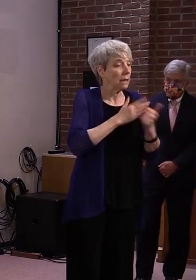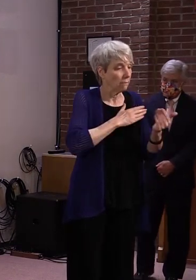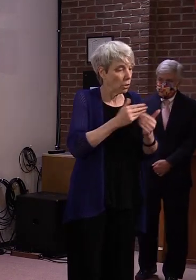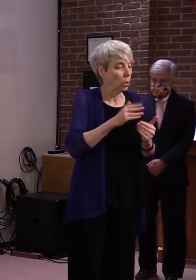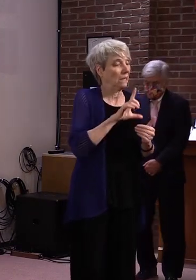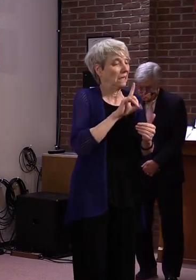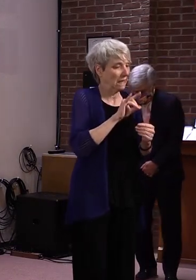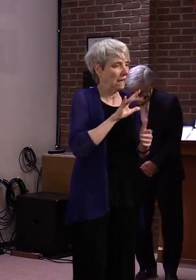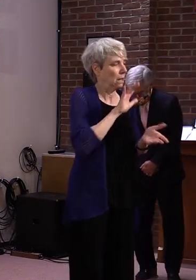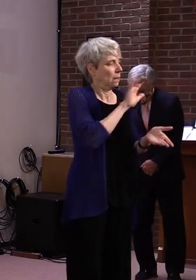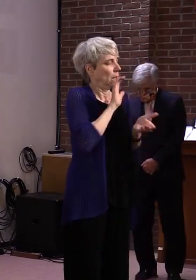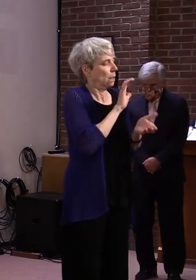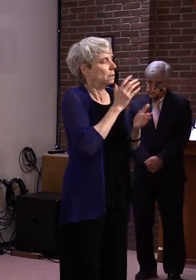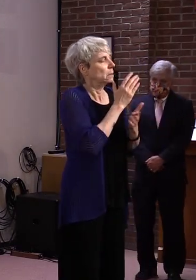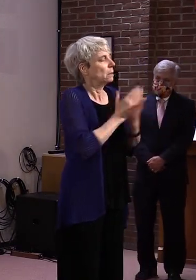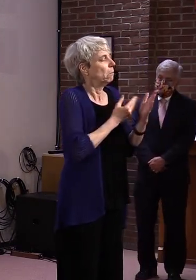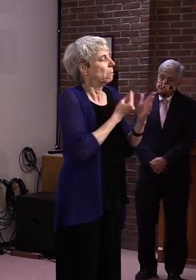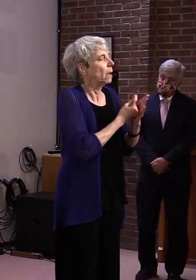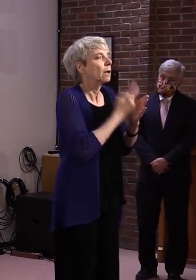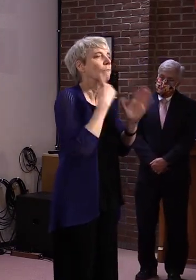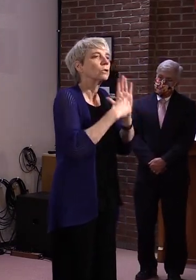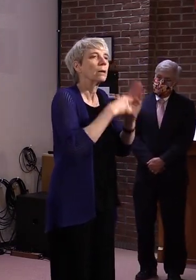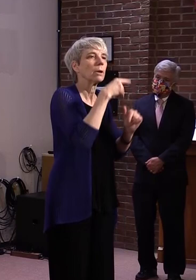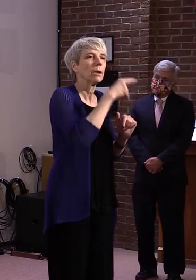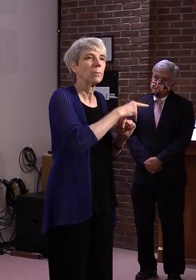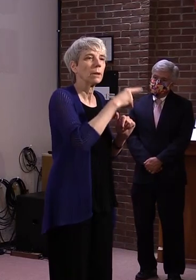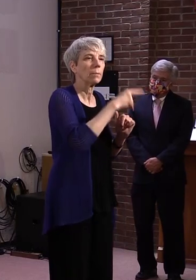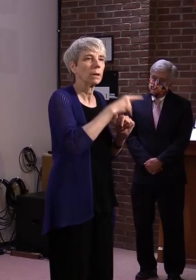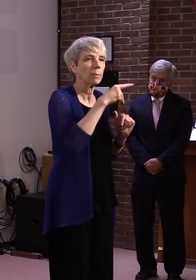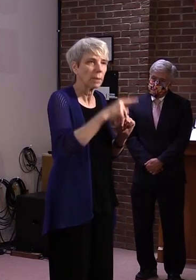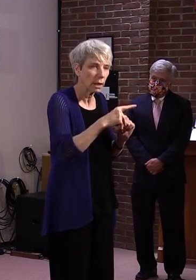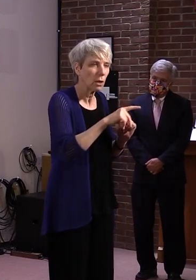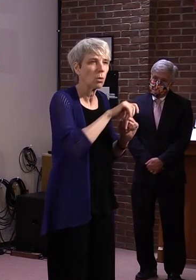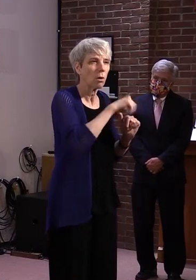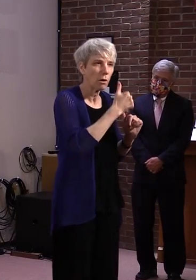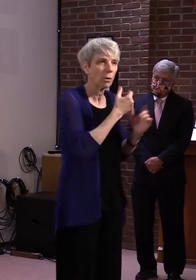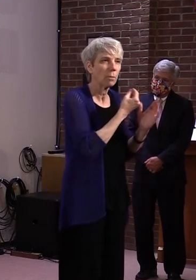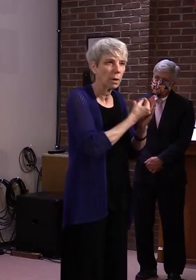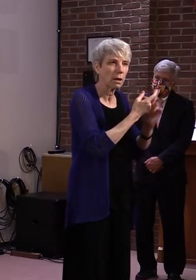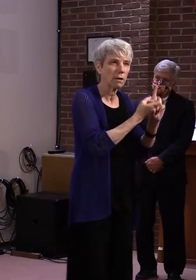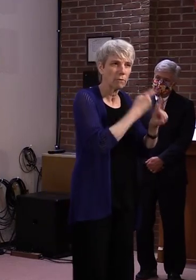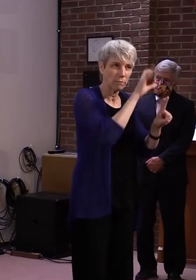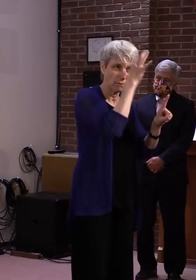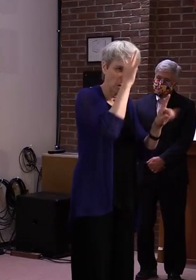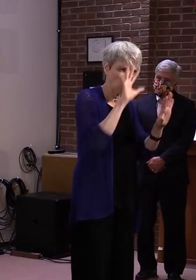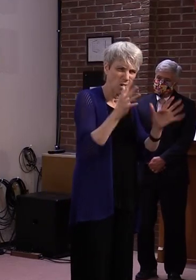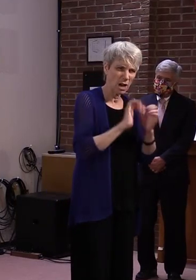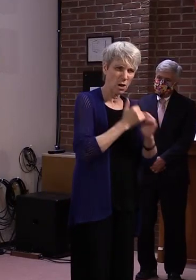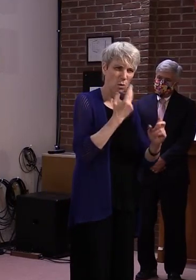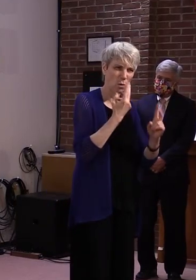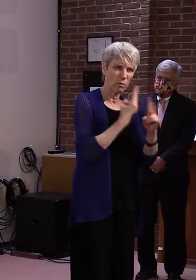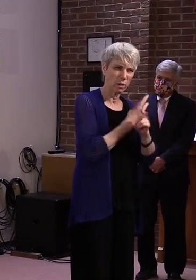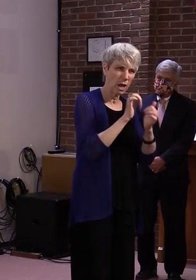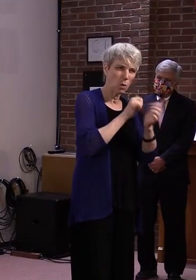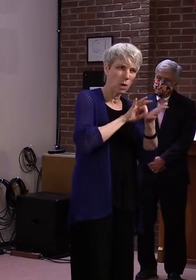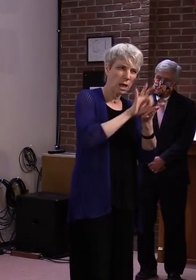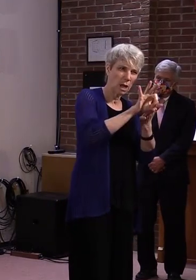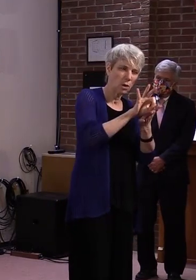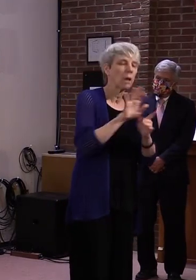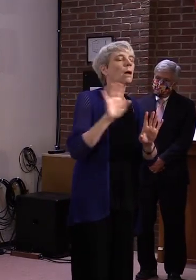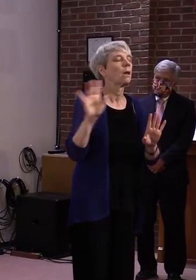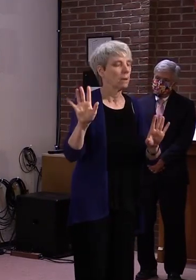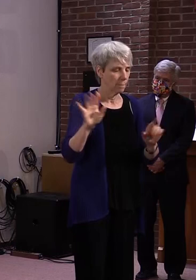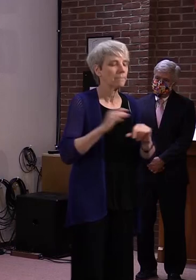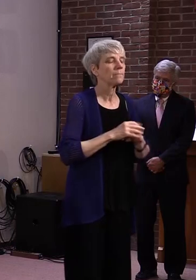financial aid packages from previous efforts? So no, what we what we did and we had a